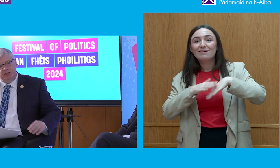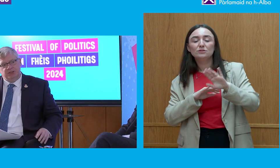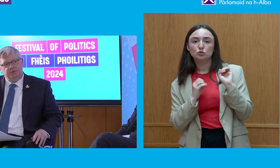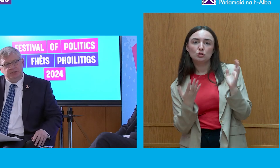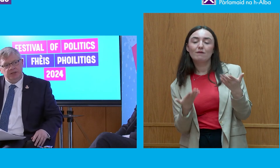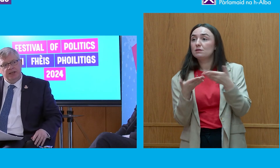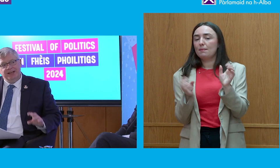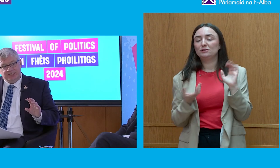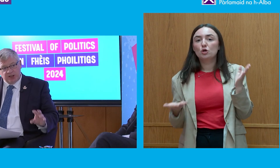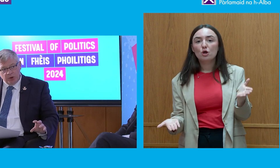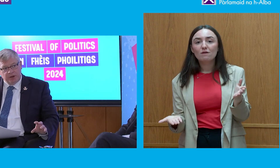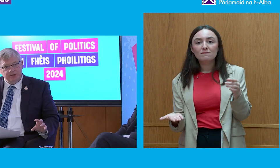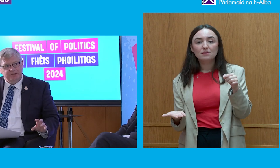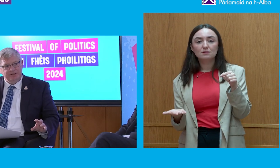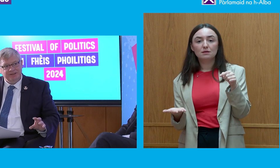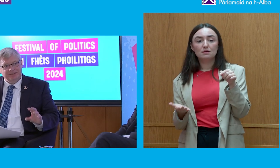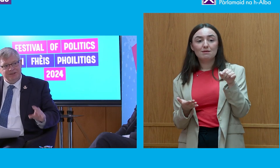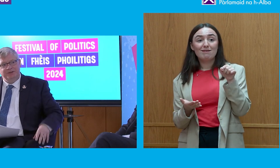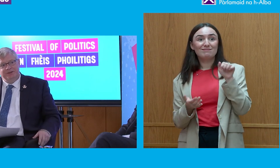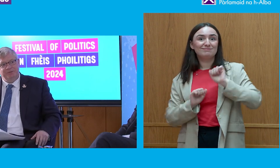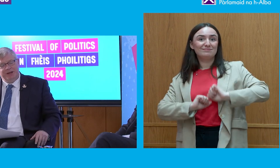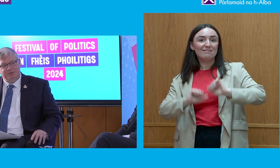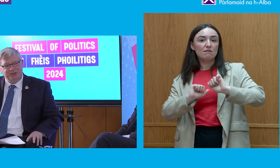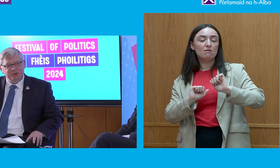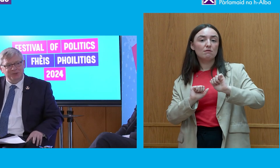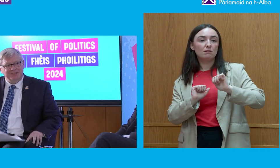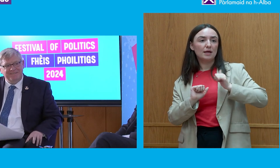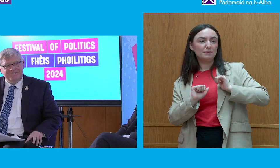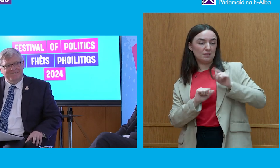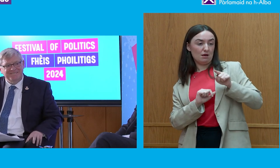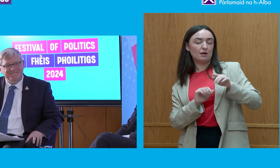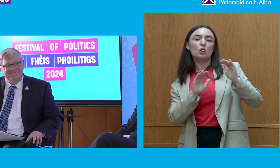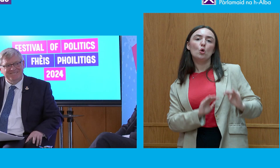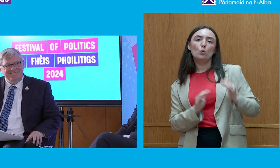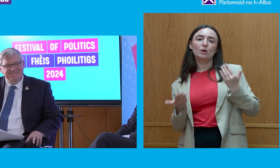into public service, is lower than perhaps it was?